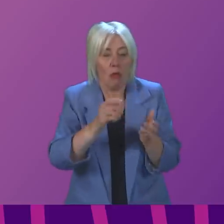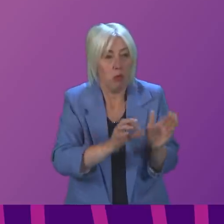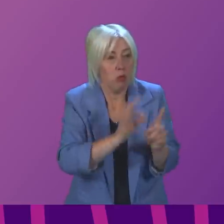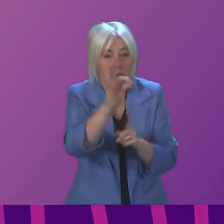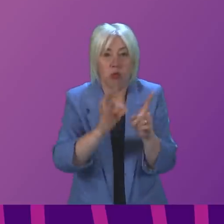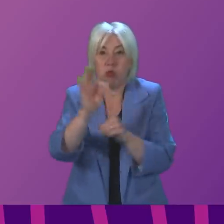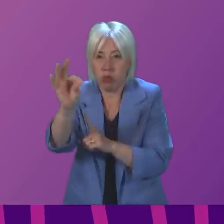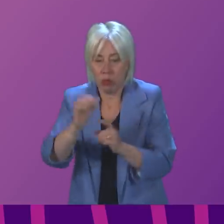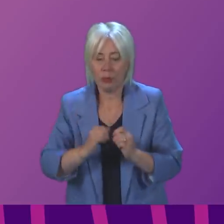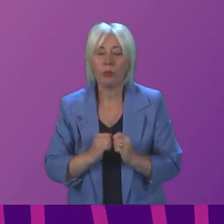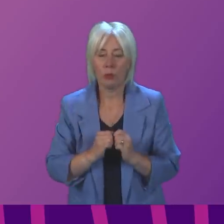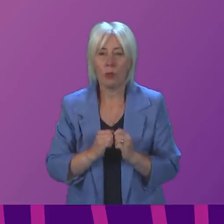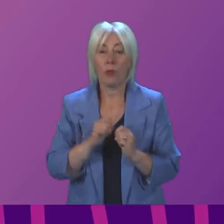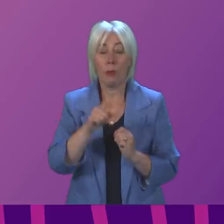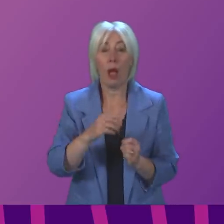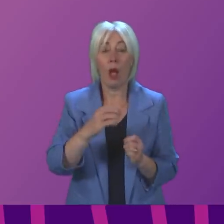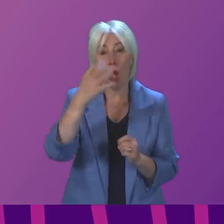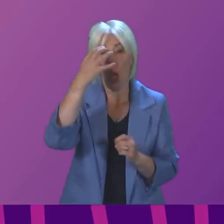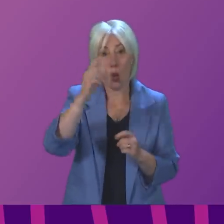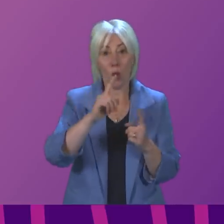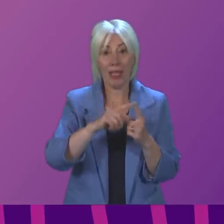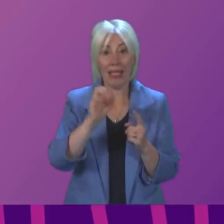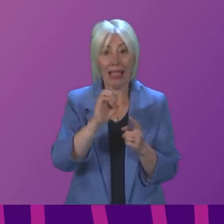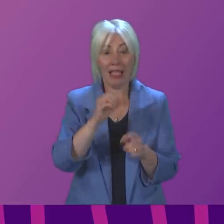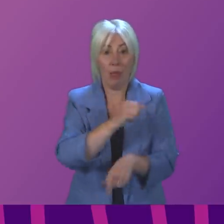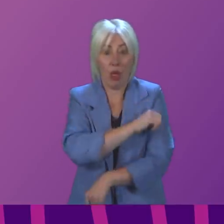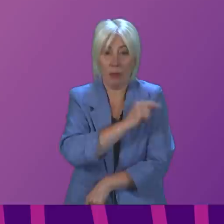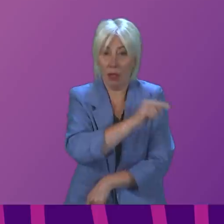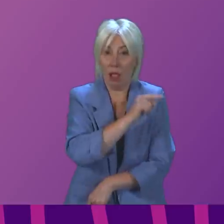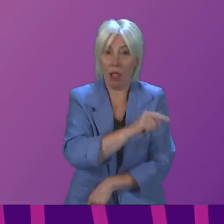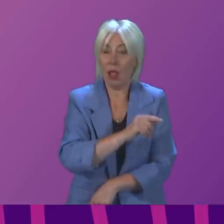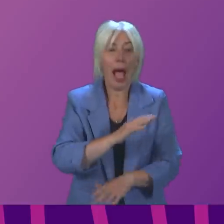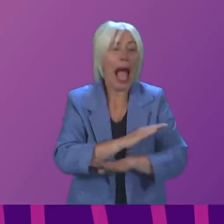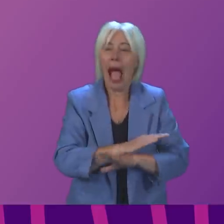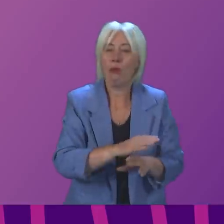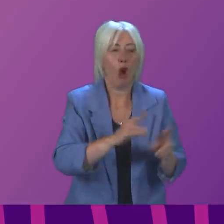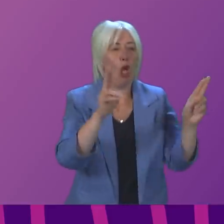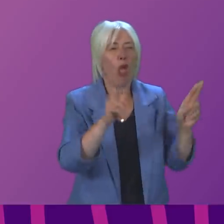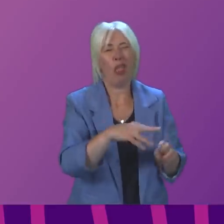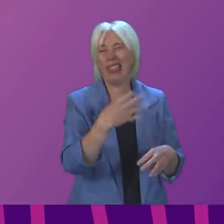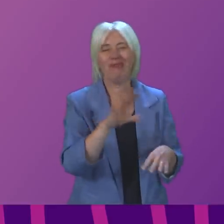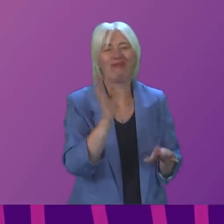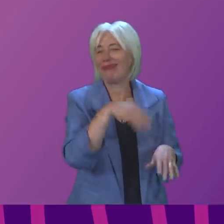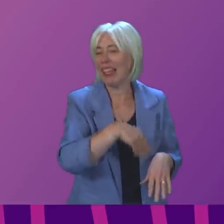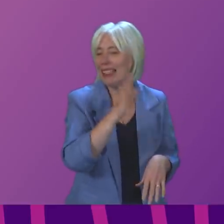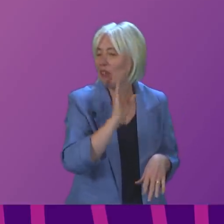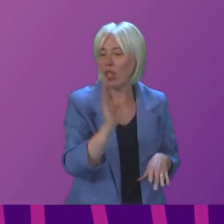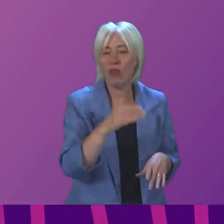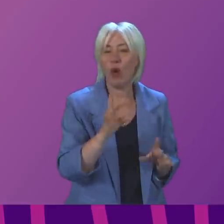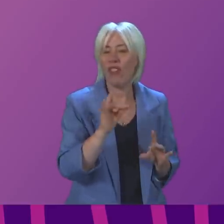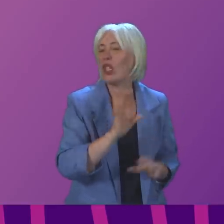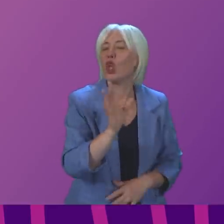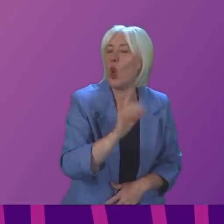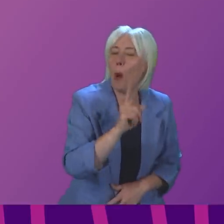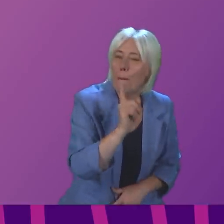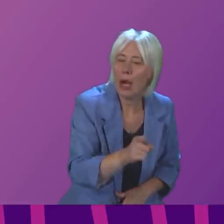my last point. The Queen Elizabeth, and in saying this, I am not minimising the seriousness of every infection. But the Queen